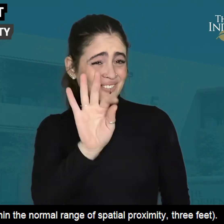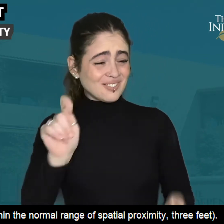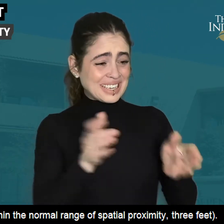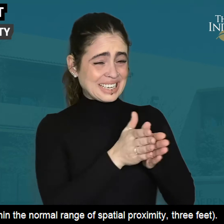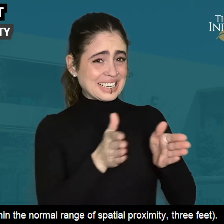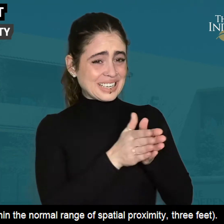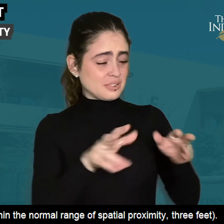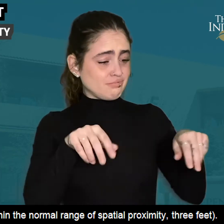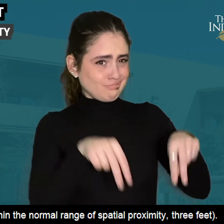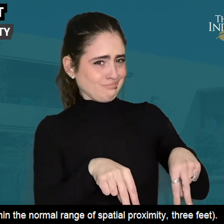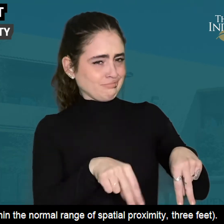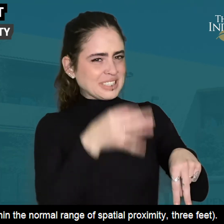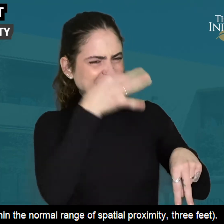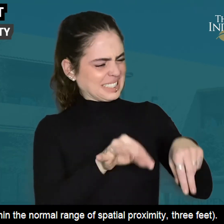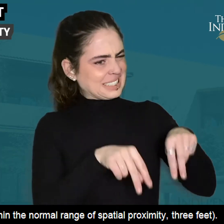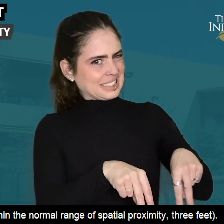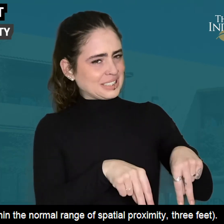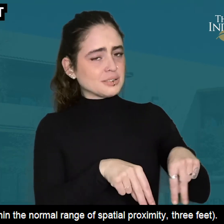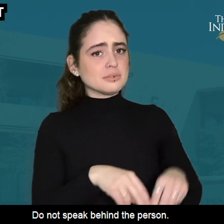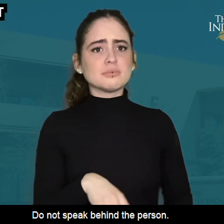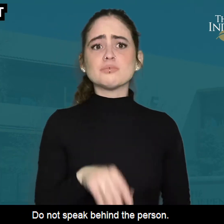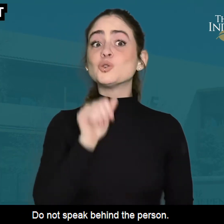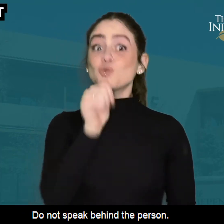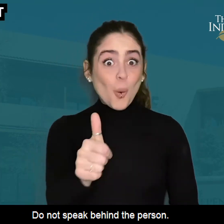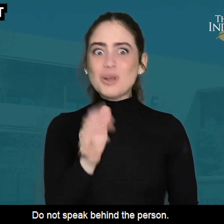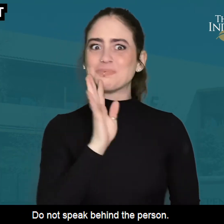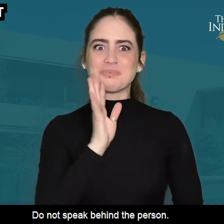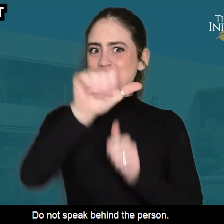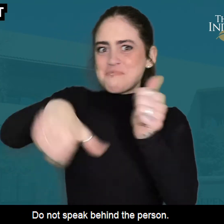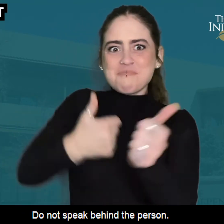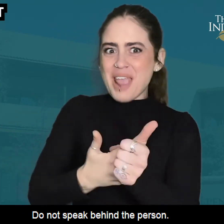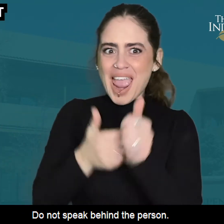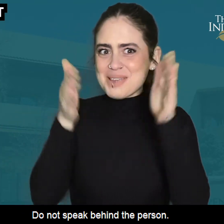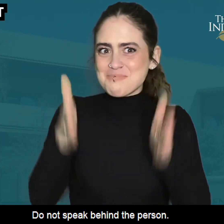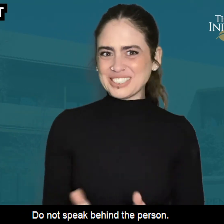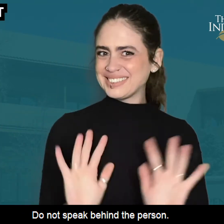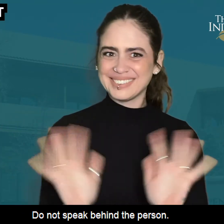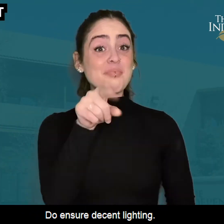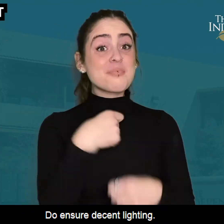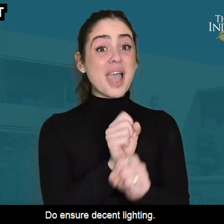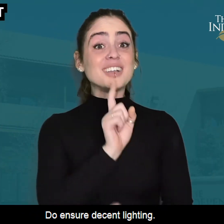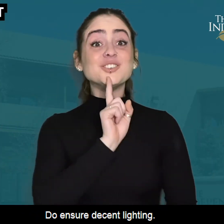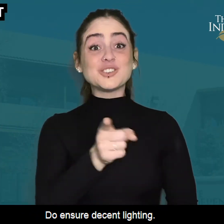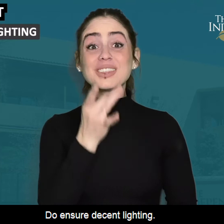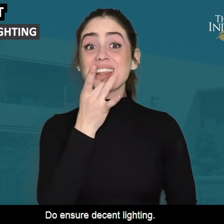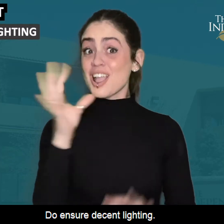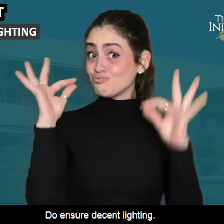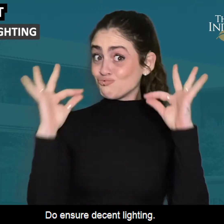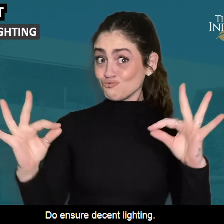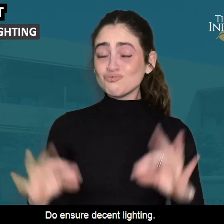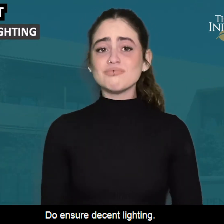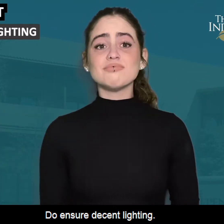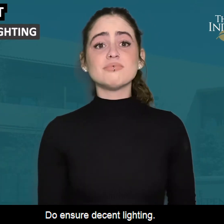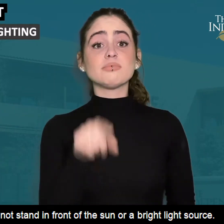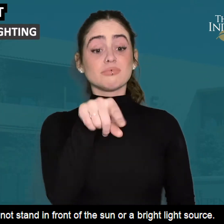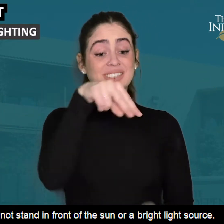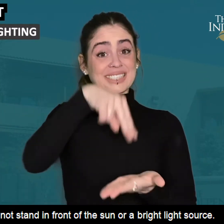spatial proximity . Do not speak behind the person. Do ensure decent lighting.